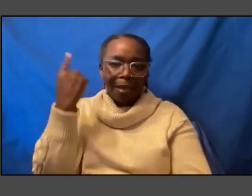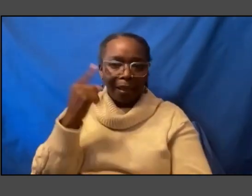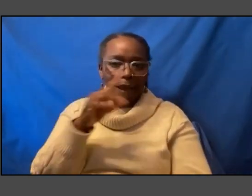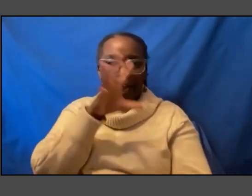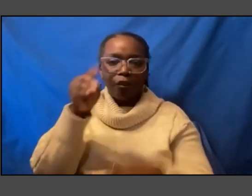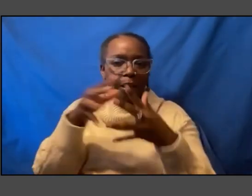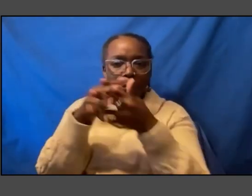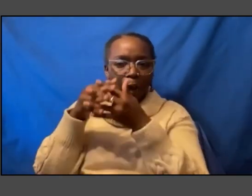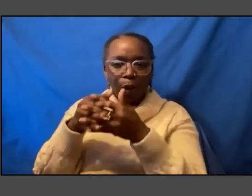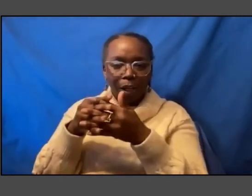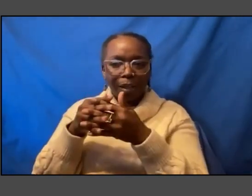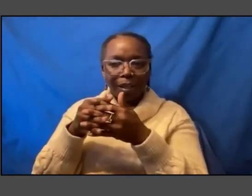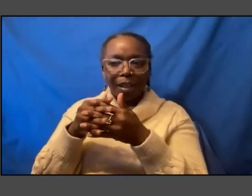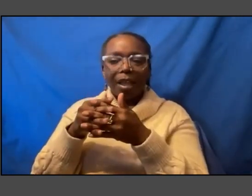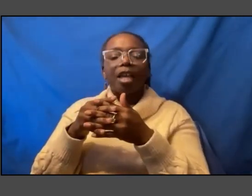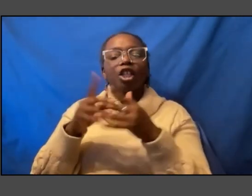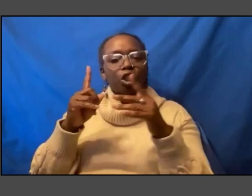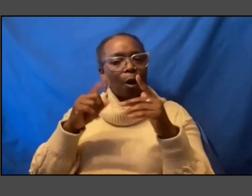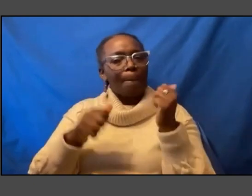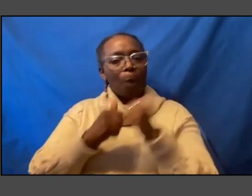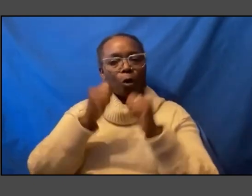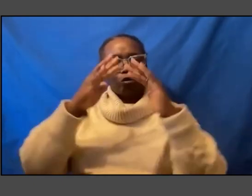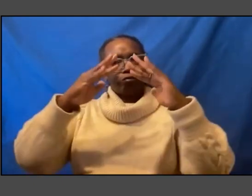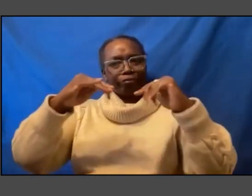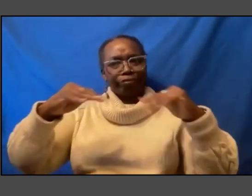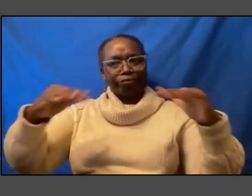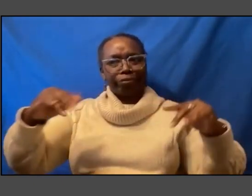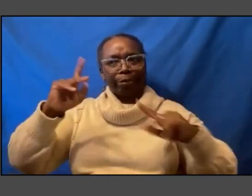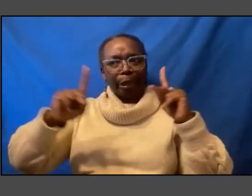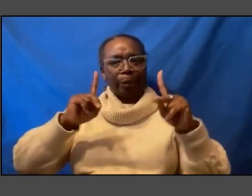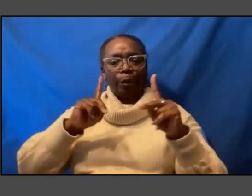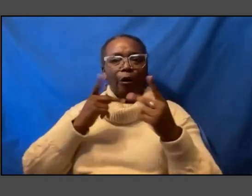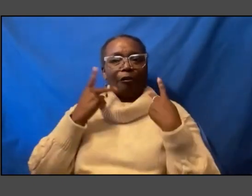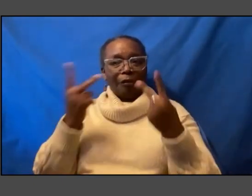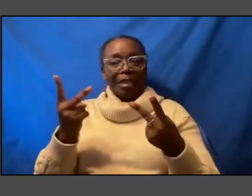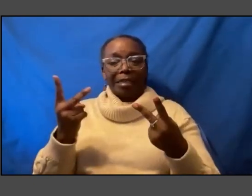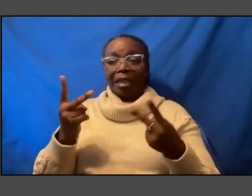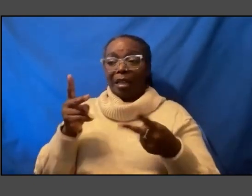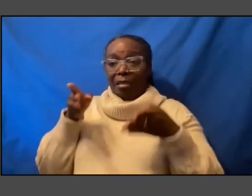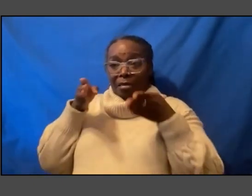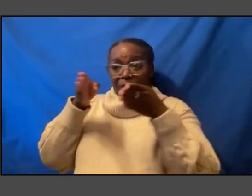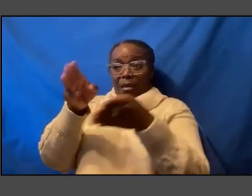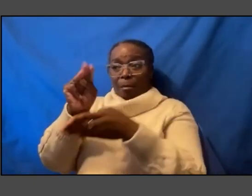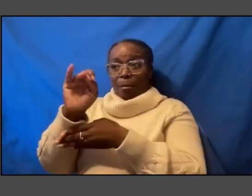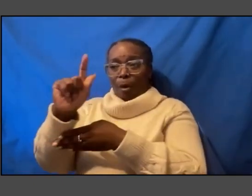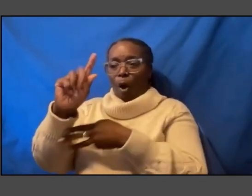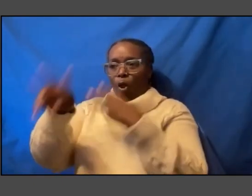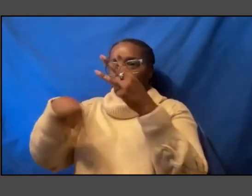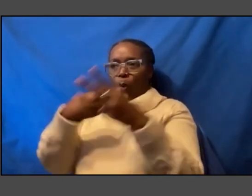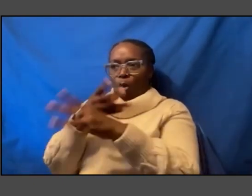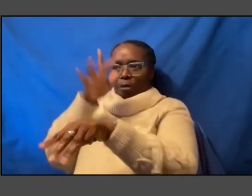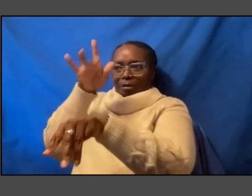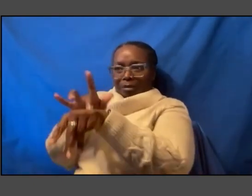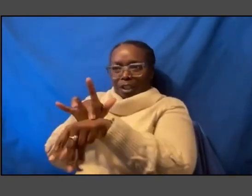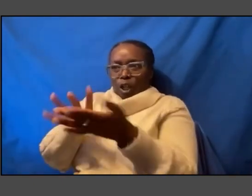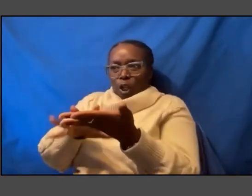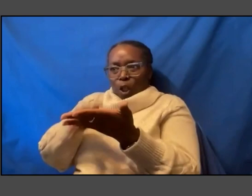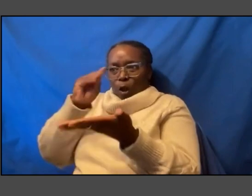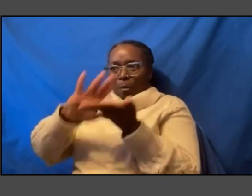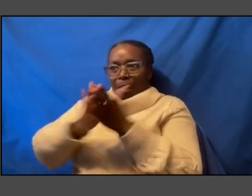visited museums and as you said the mall is where the world comes to learn what it means to be an American and so to be able to sort of make sure